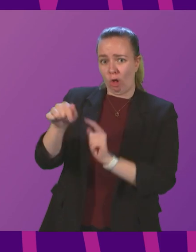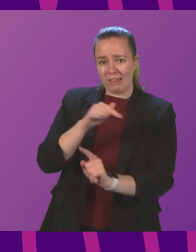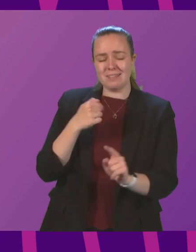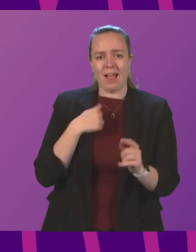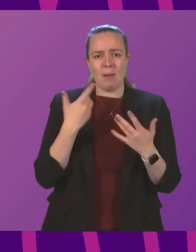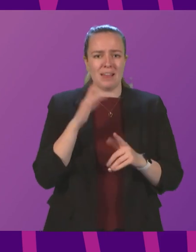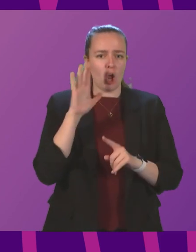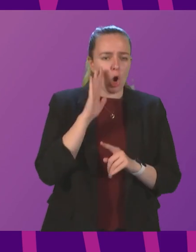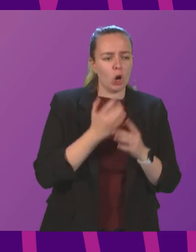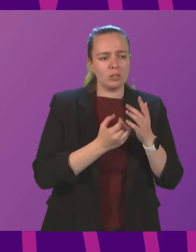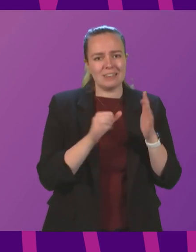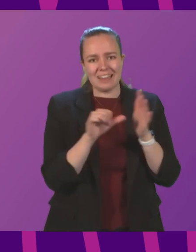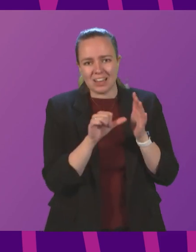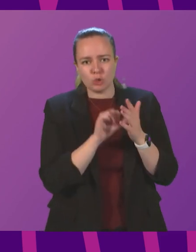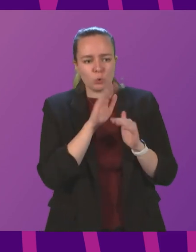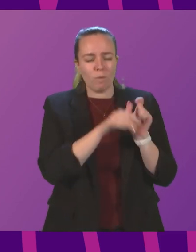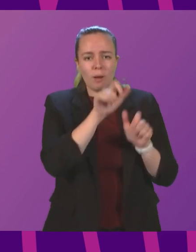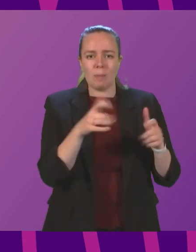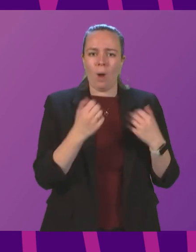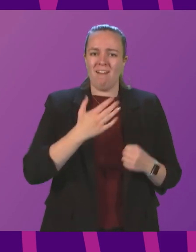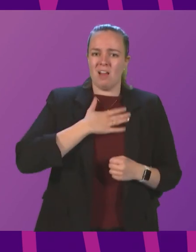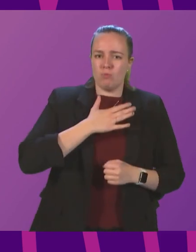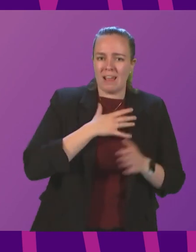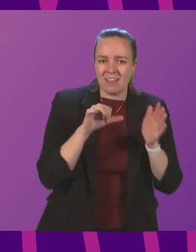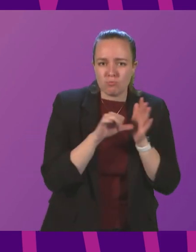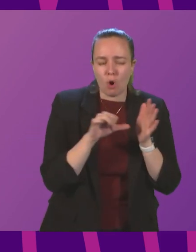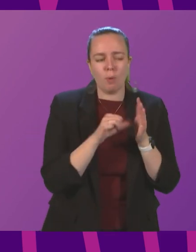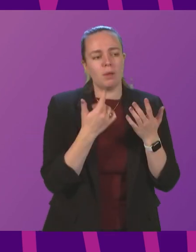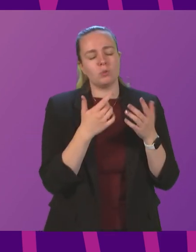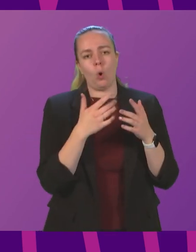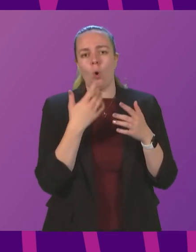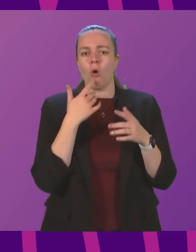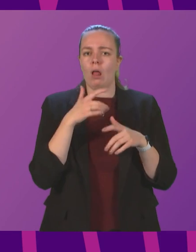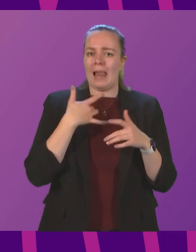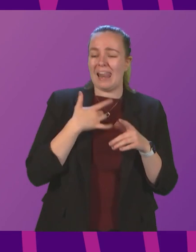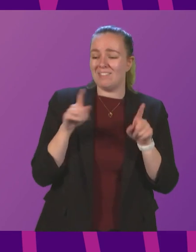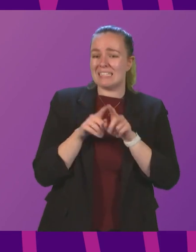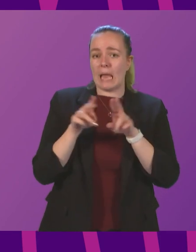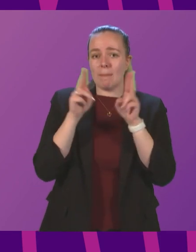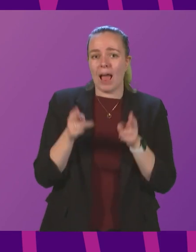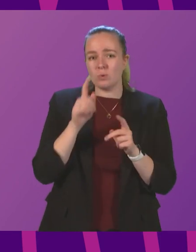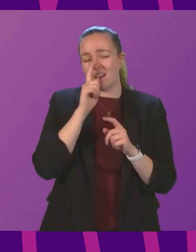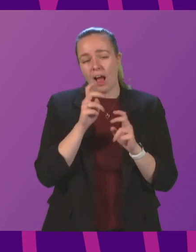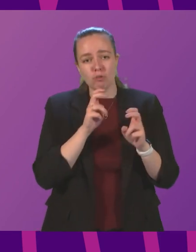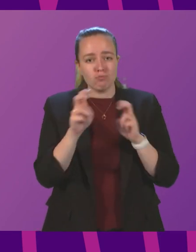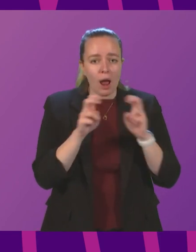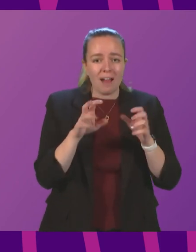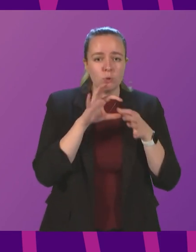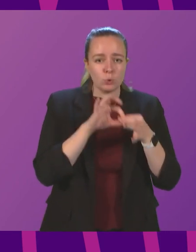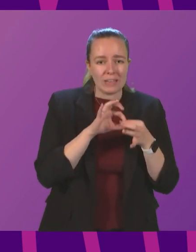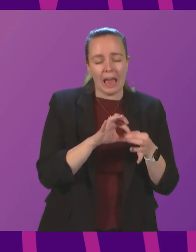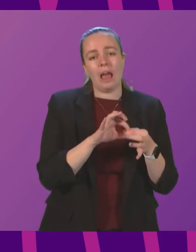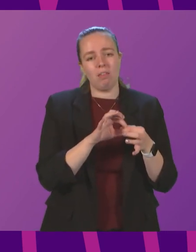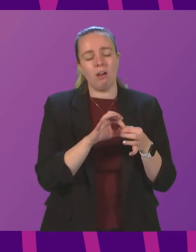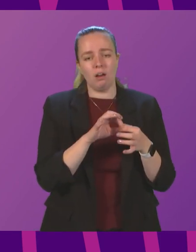people who have respiratory issues not being called for their flu vaccine. People in the same household being unable to travel together when they provide one another